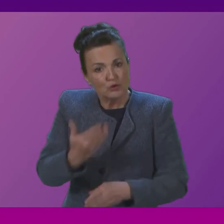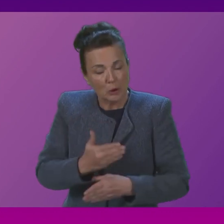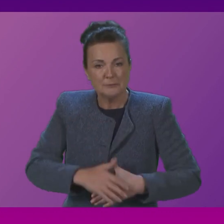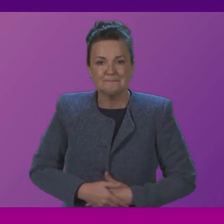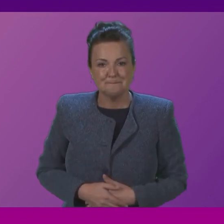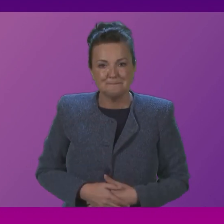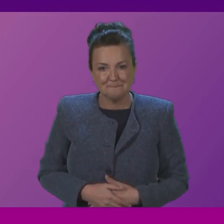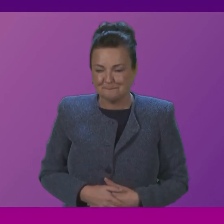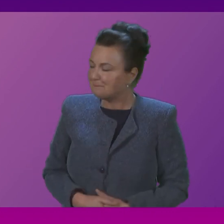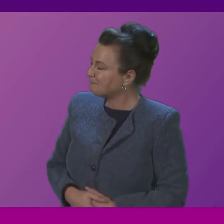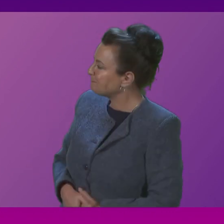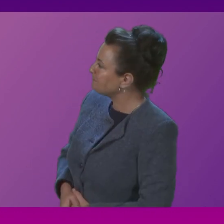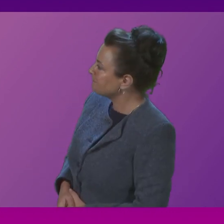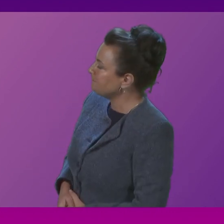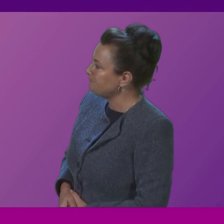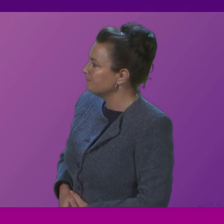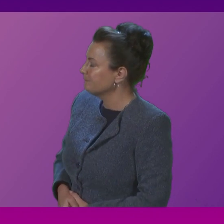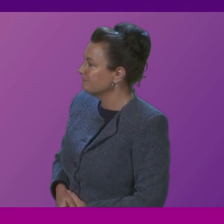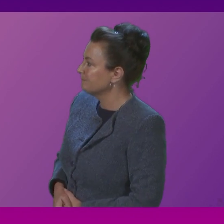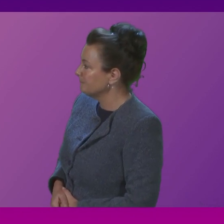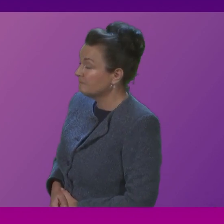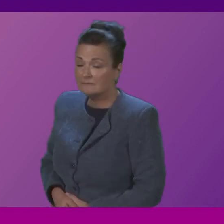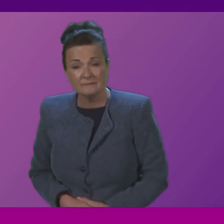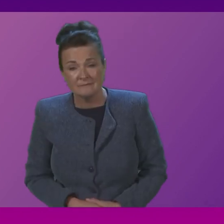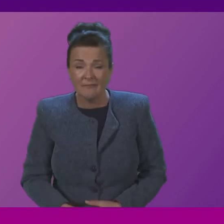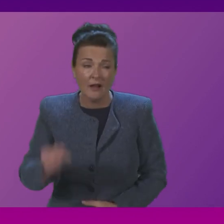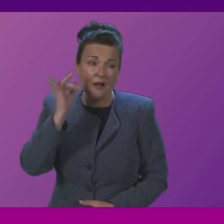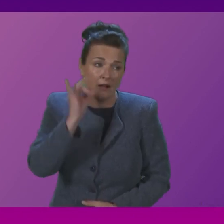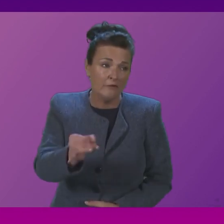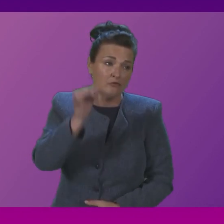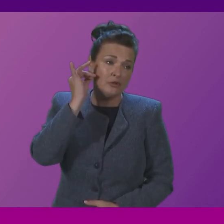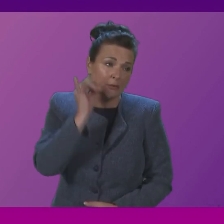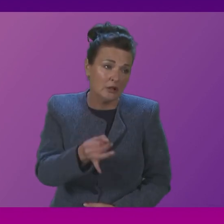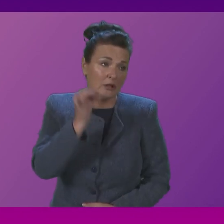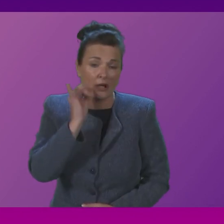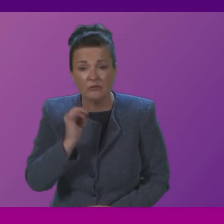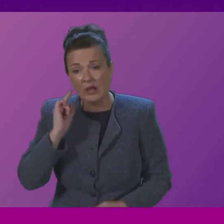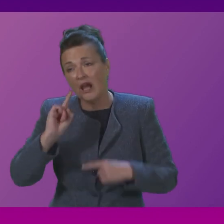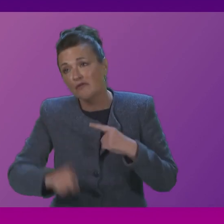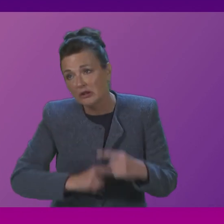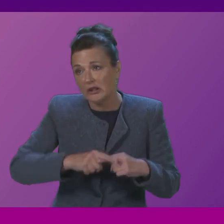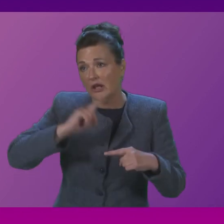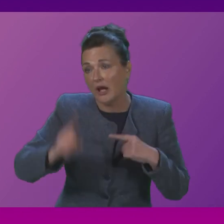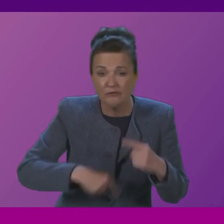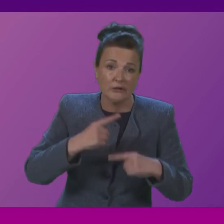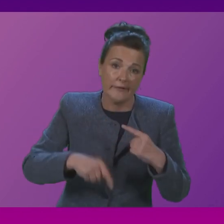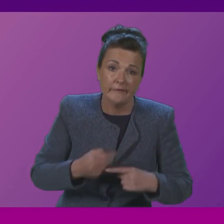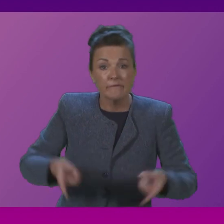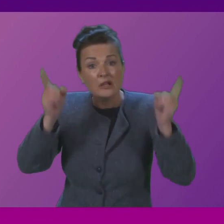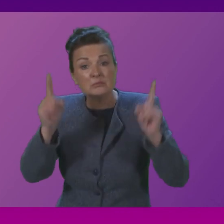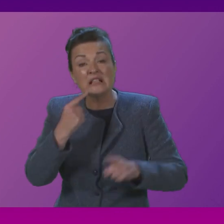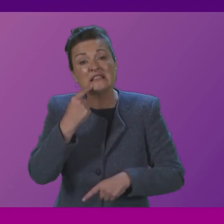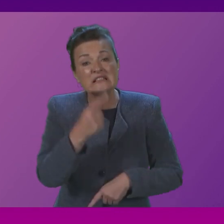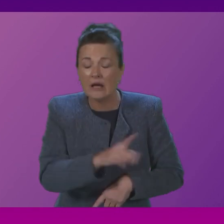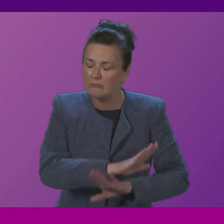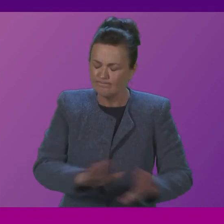after week, year after year, the First Minister comes and tells people it's unacceptable, and then accepts people to accept